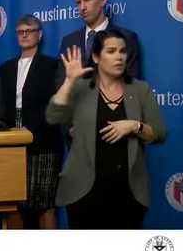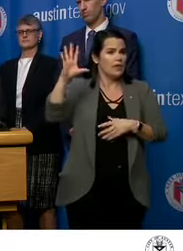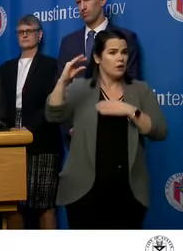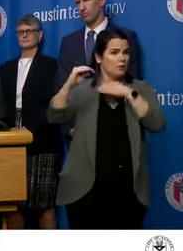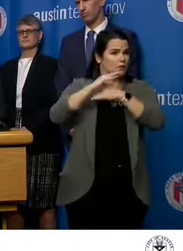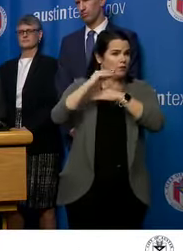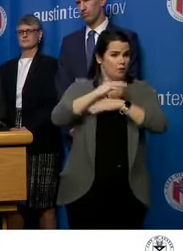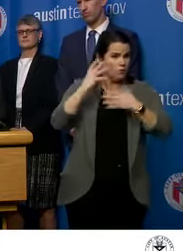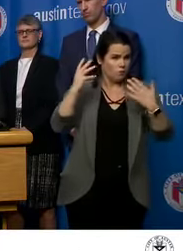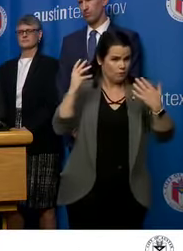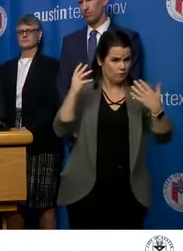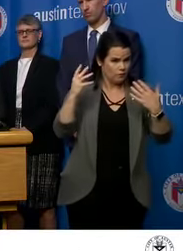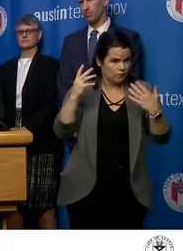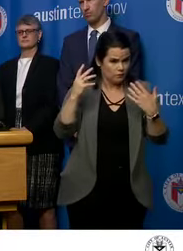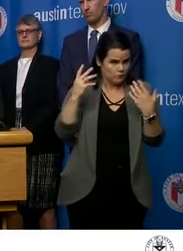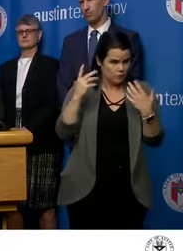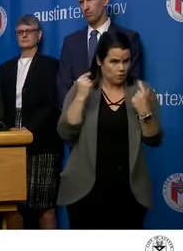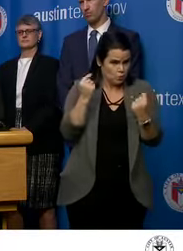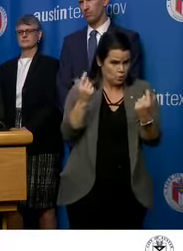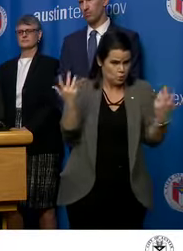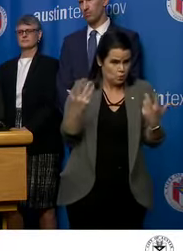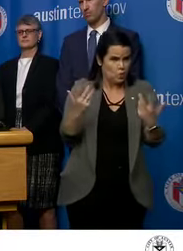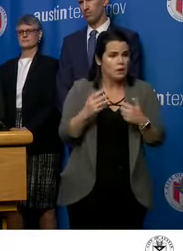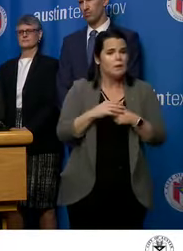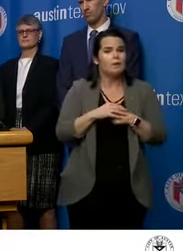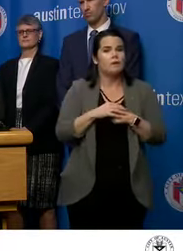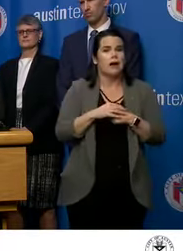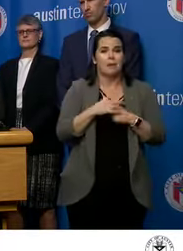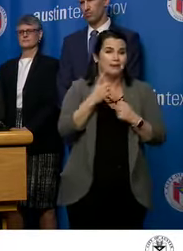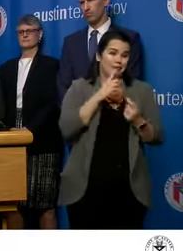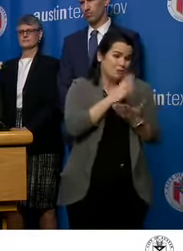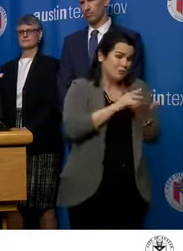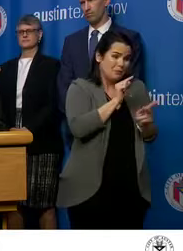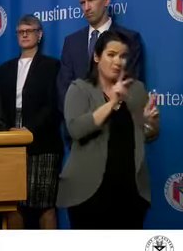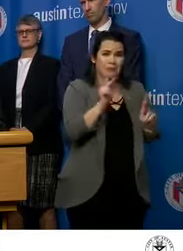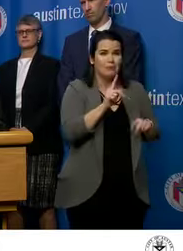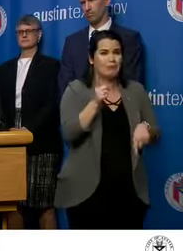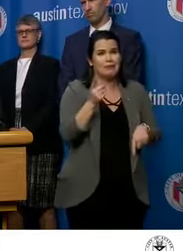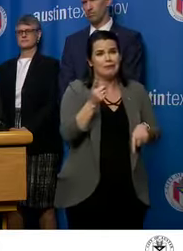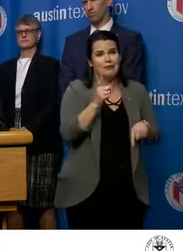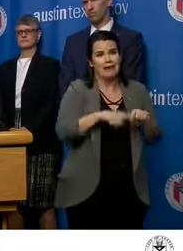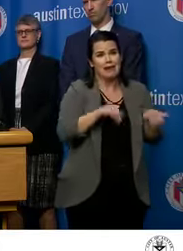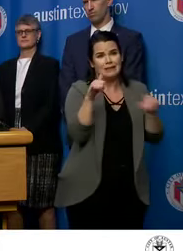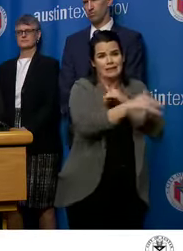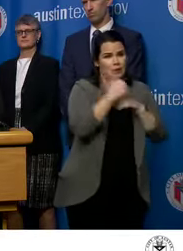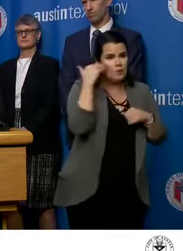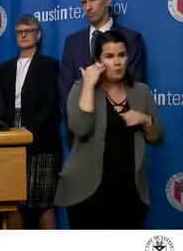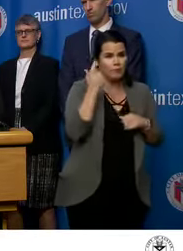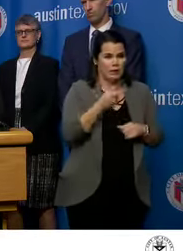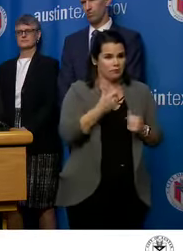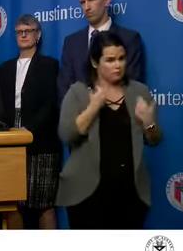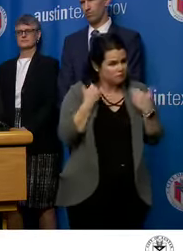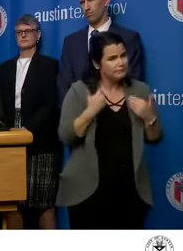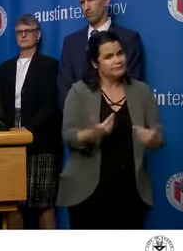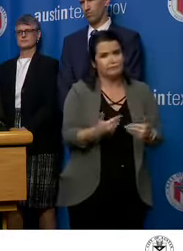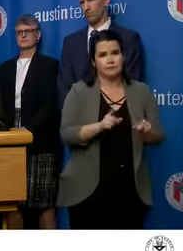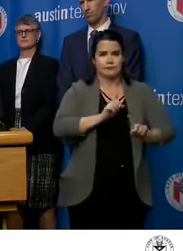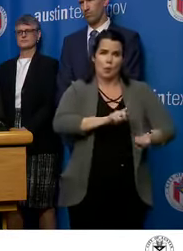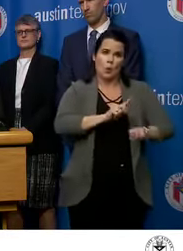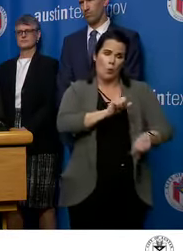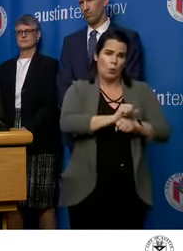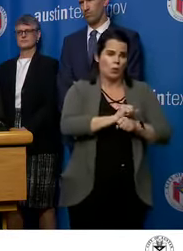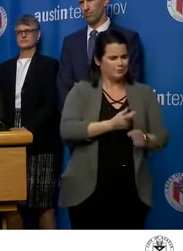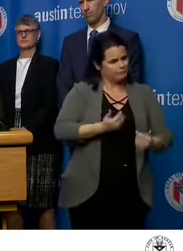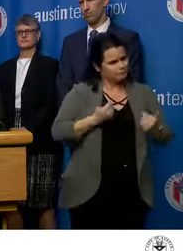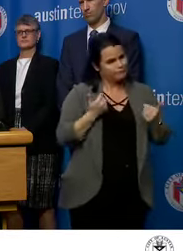that we can take at this point for people in our community who can't stay home and are heading to their job and heading to school. Number one is to